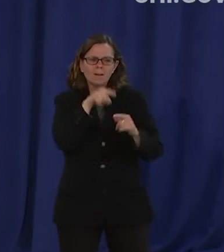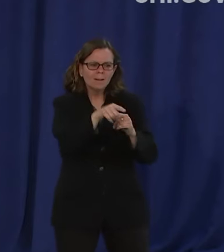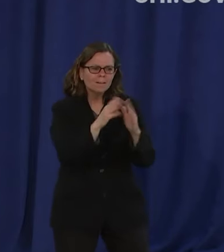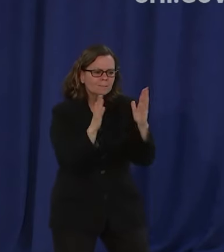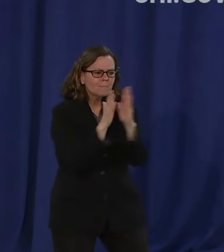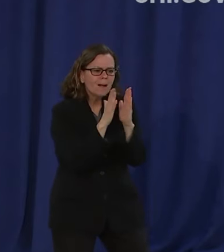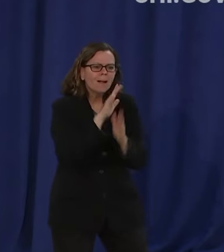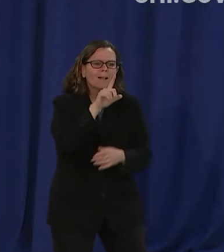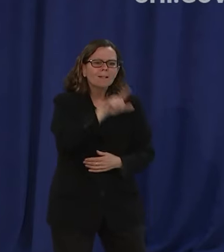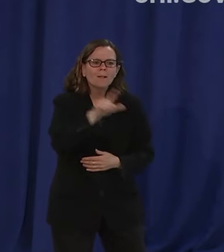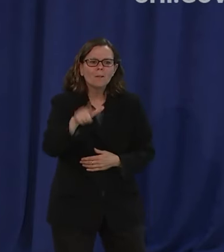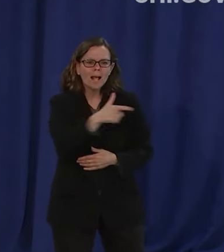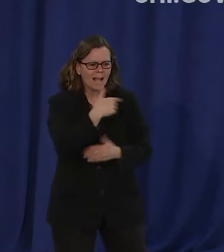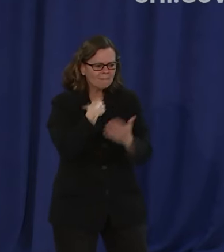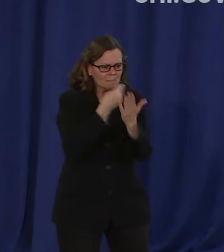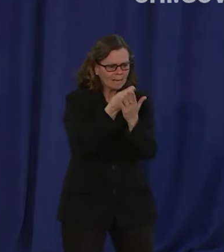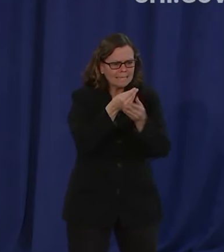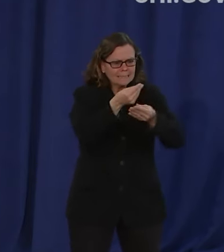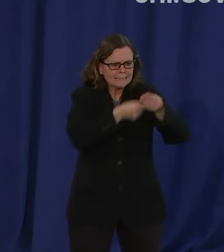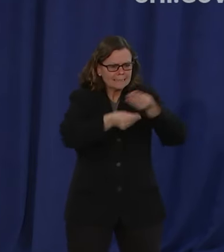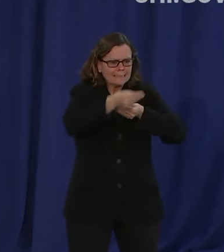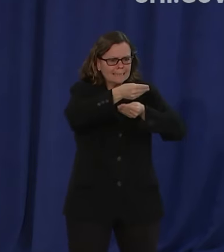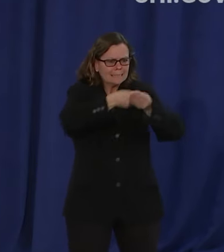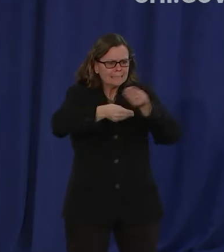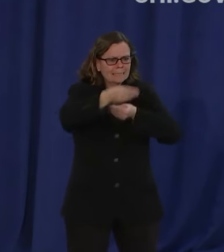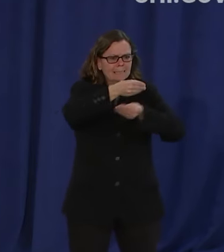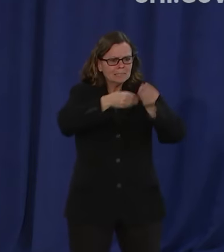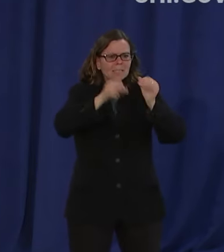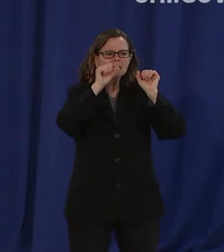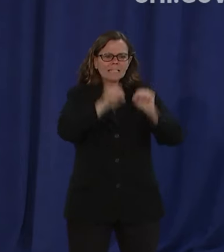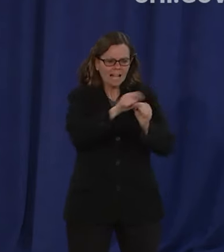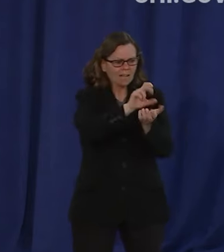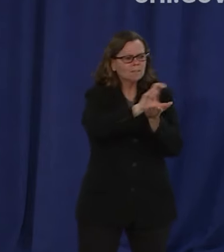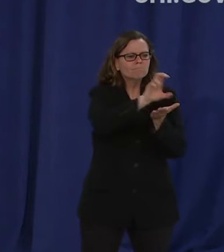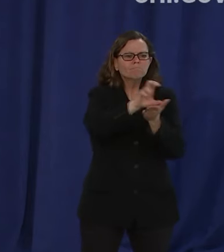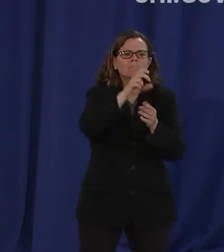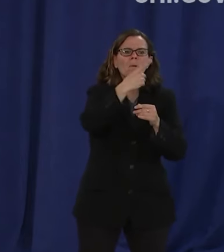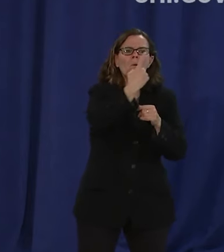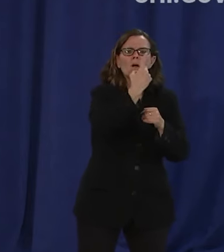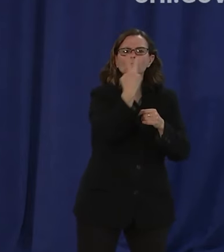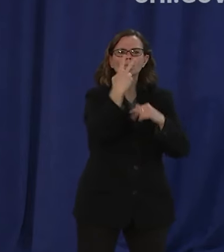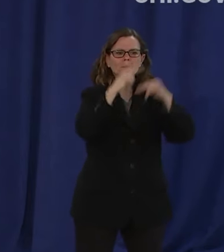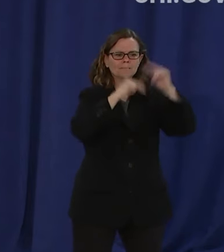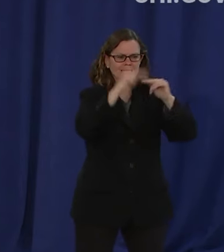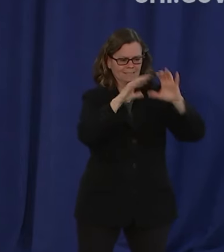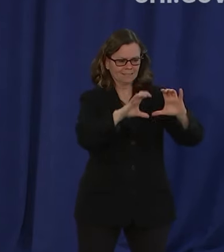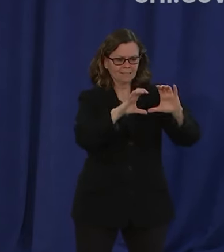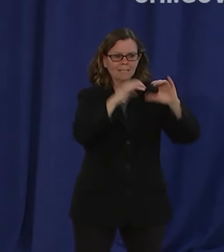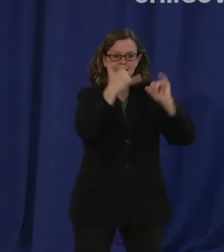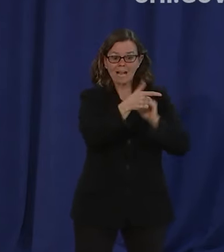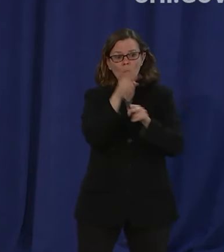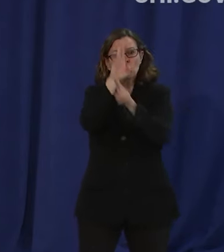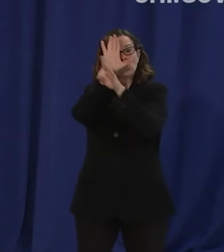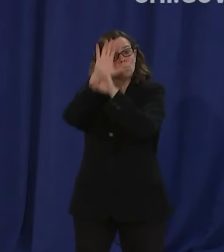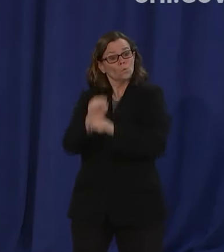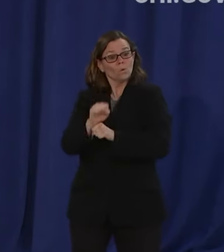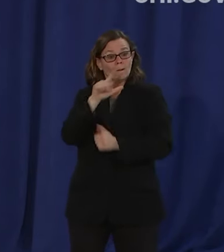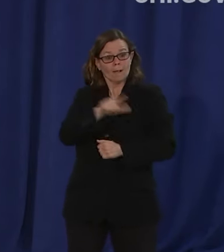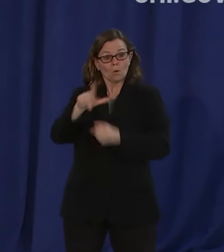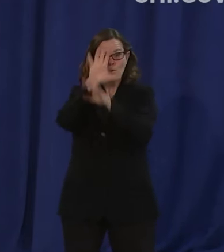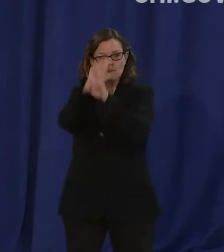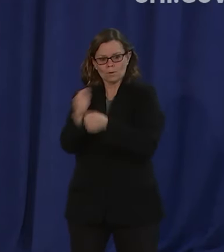invested in a building or two and are now dependent upon that revenue stream from the rent to be able to pay the mortgage